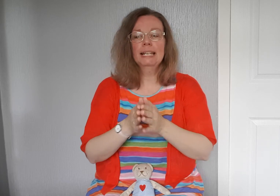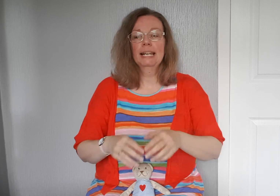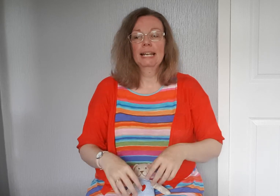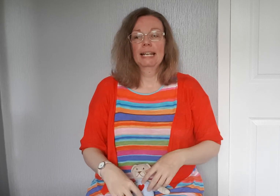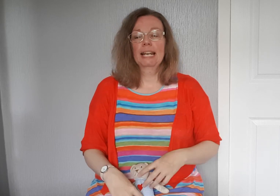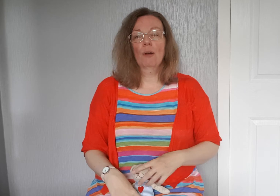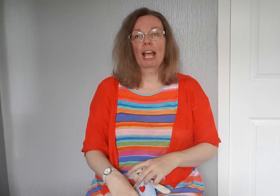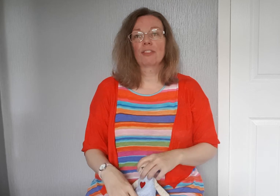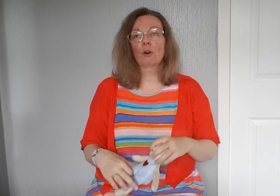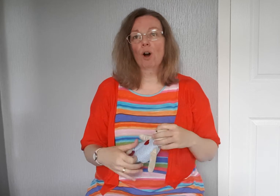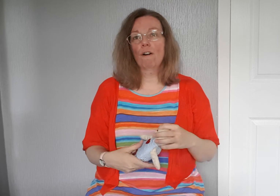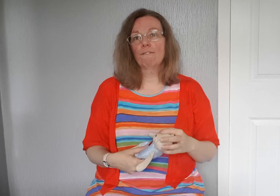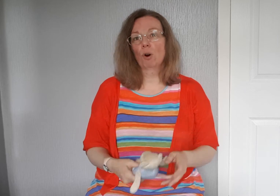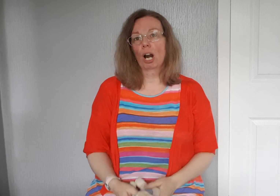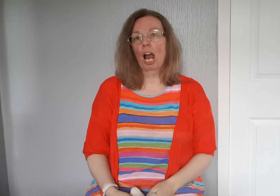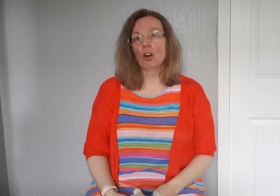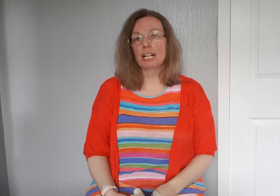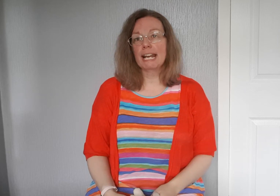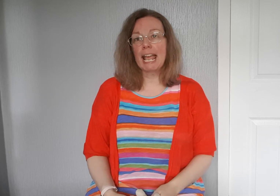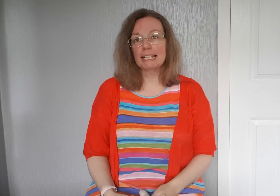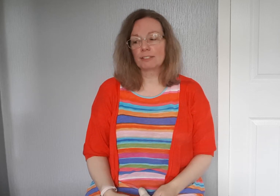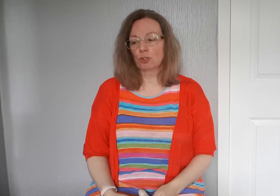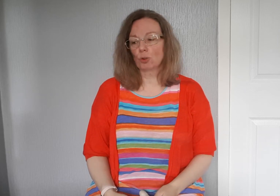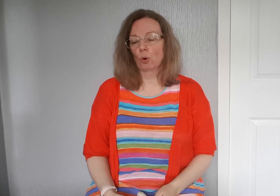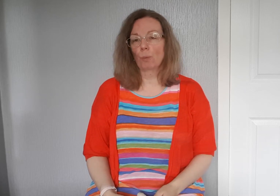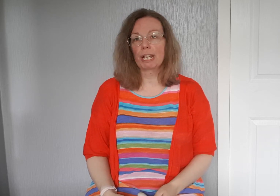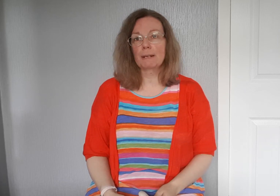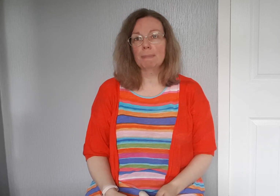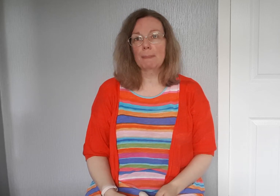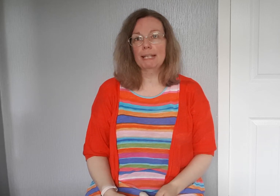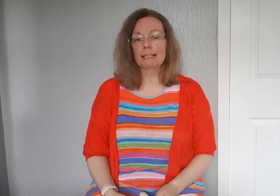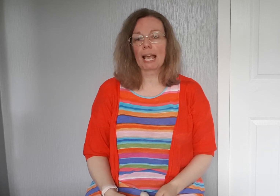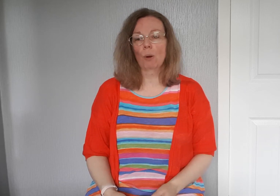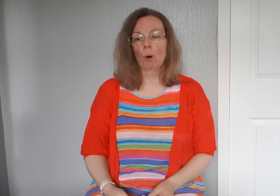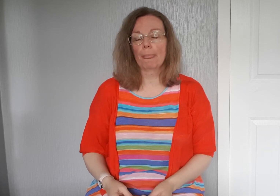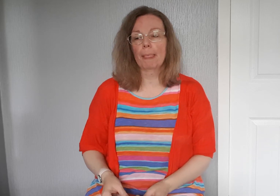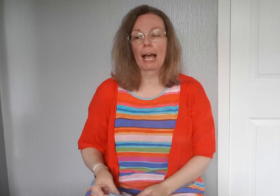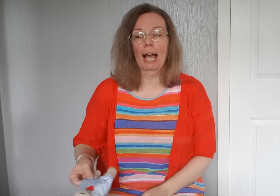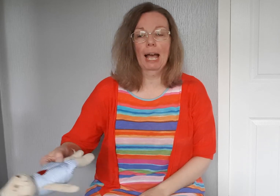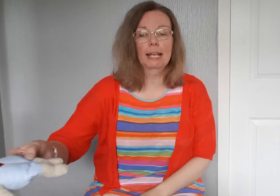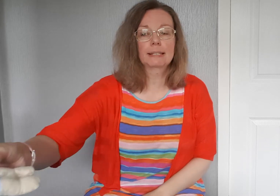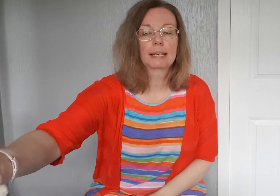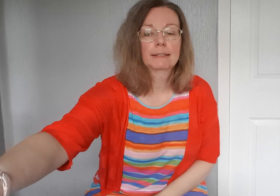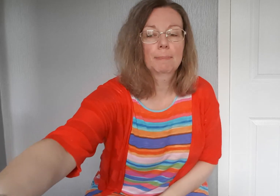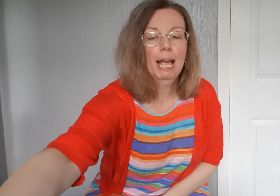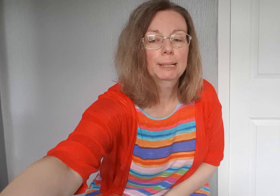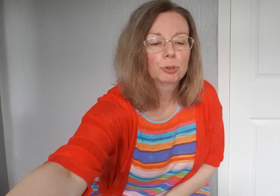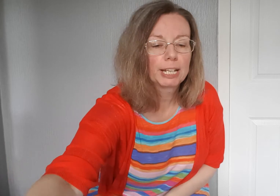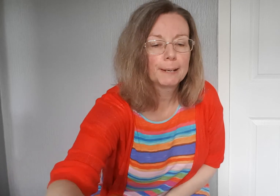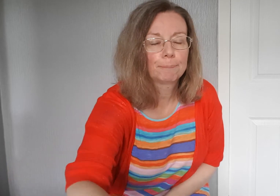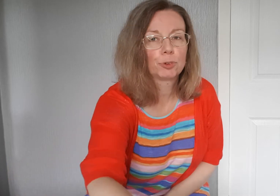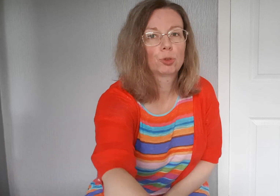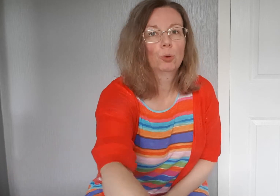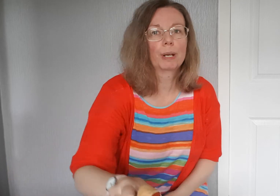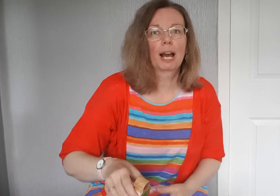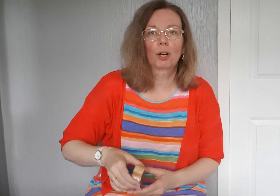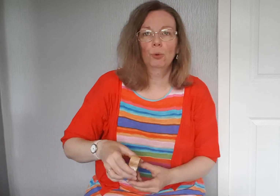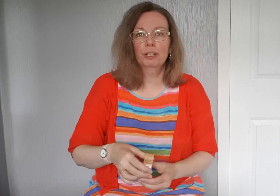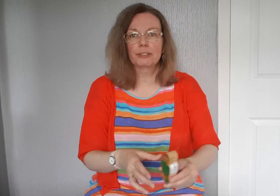Now I thought for our next song we could maybe sing one that has some animals in it. So we are going to